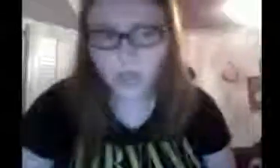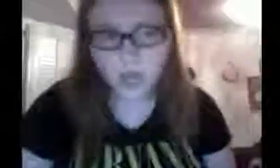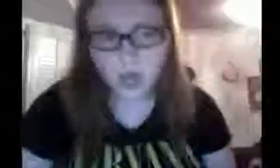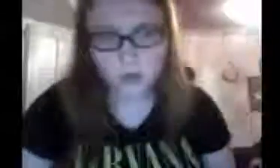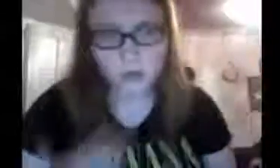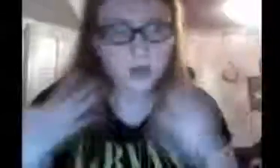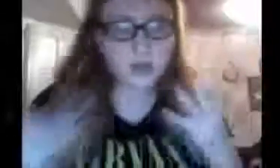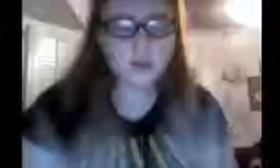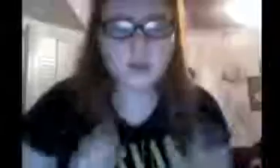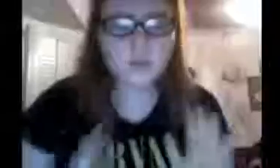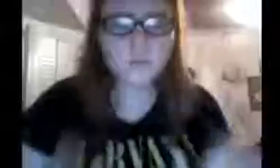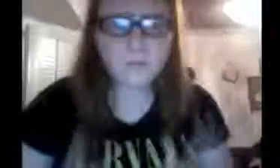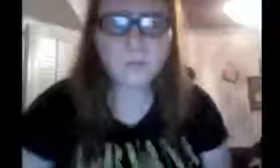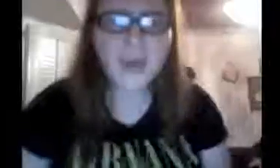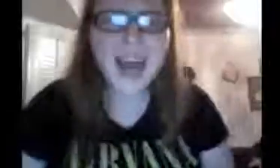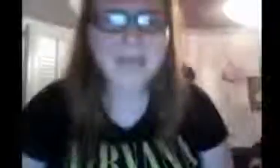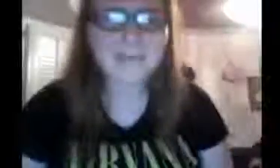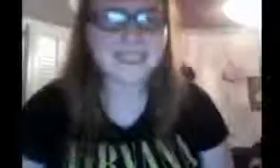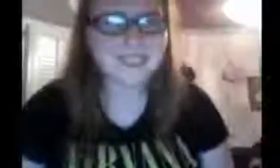where they all go. Like, what happened?